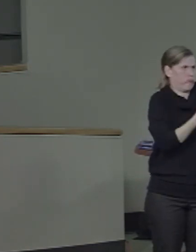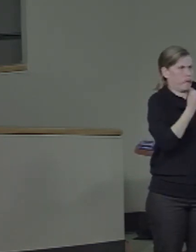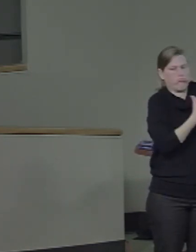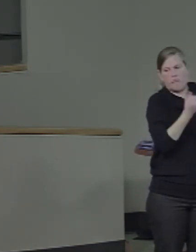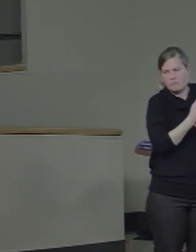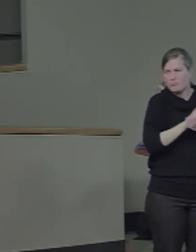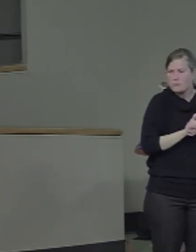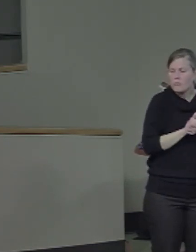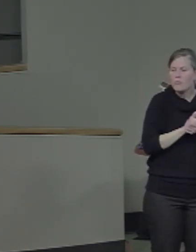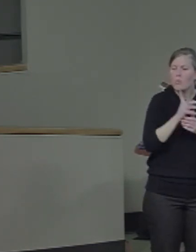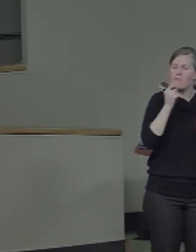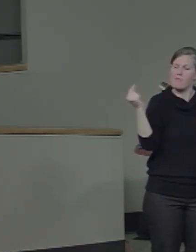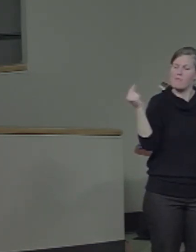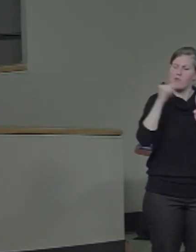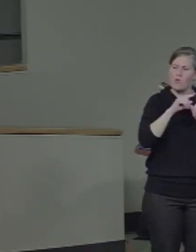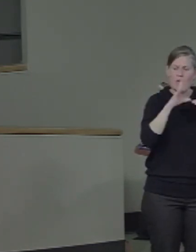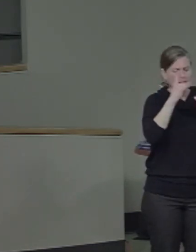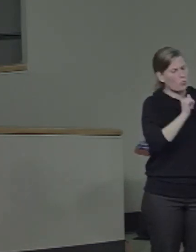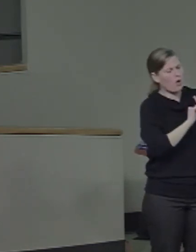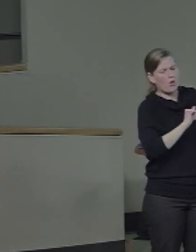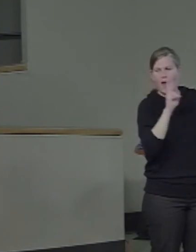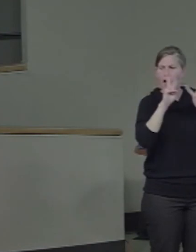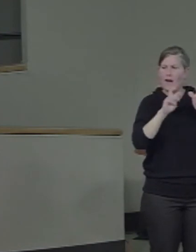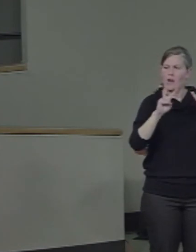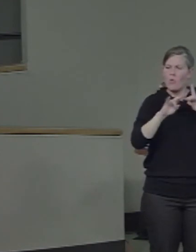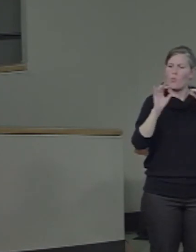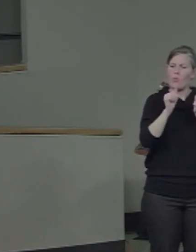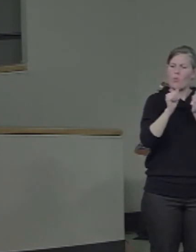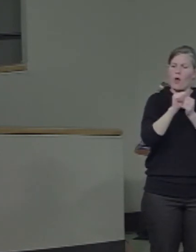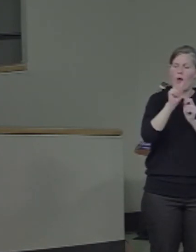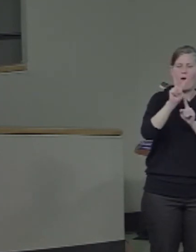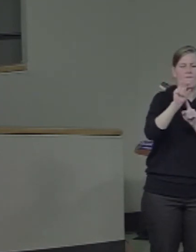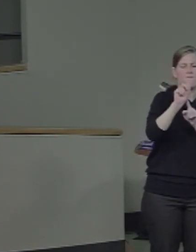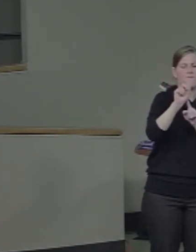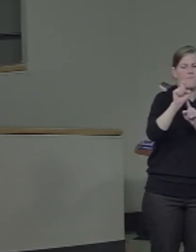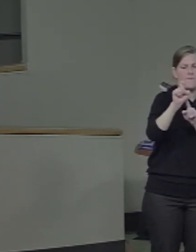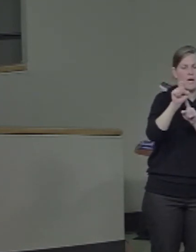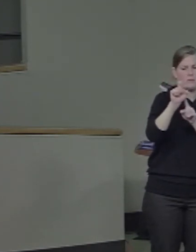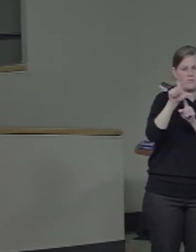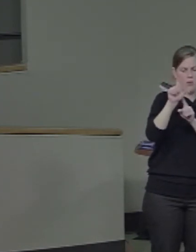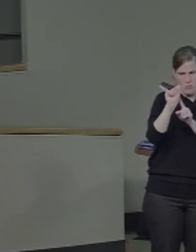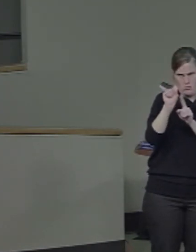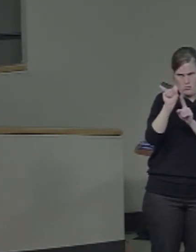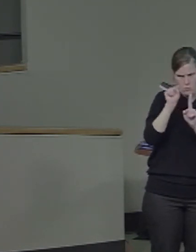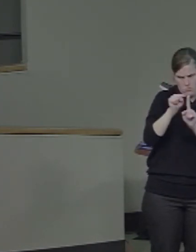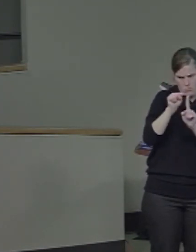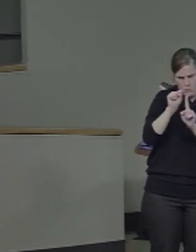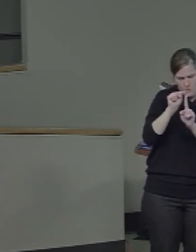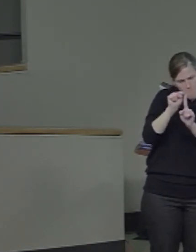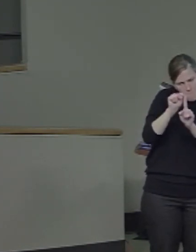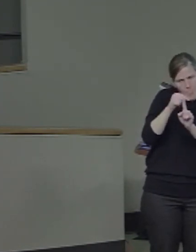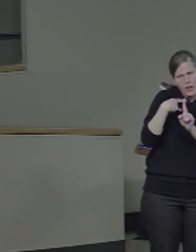voxel analysis where you had some swatches of the tissue that so